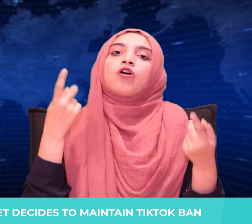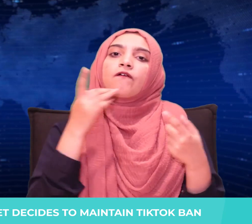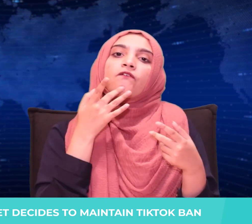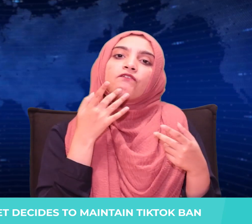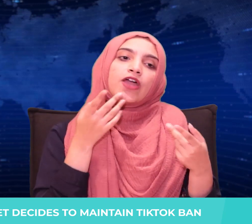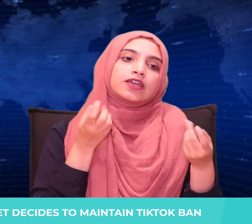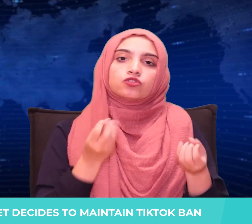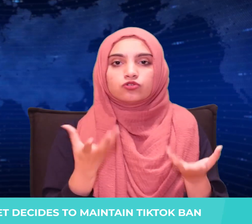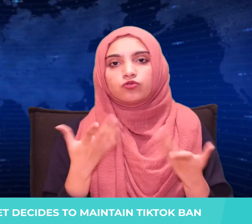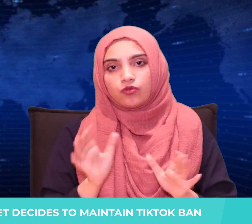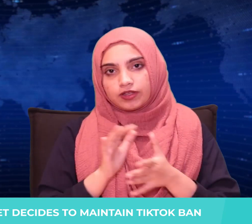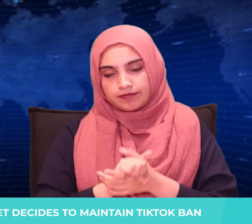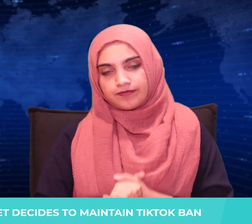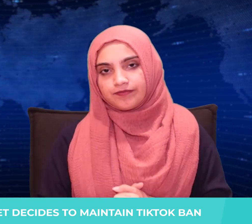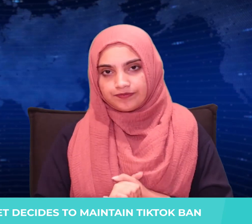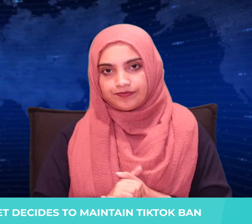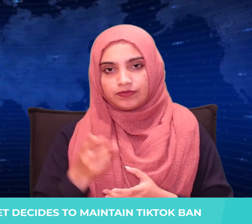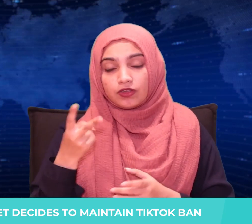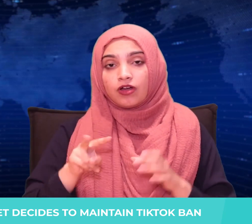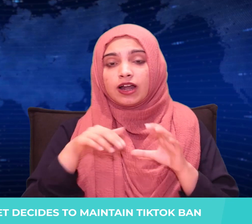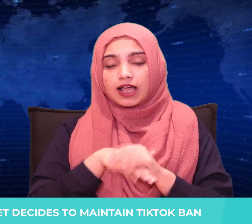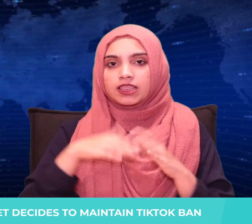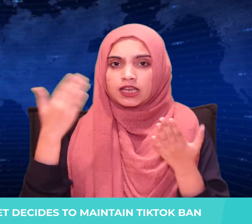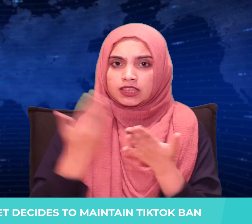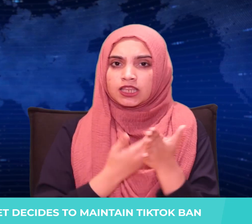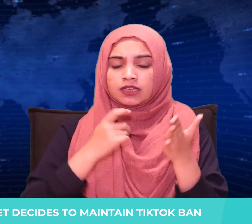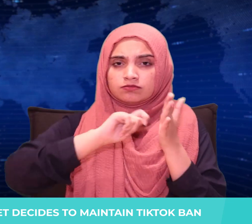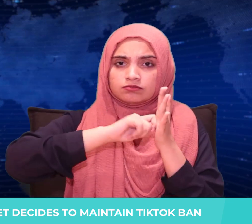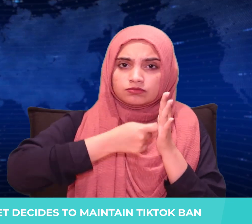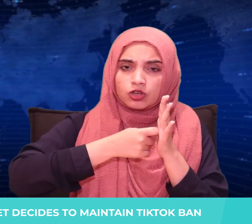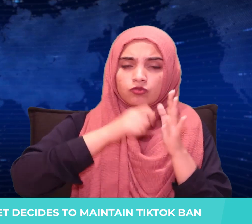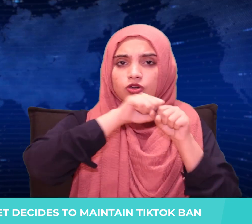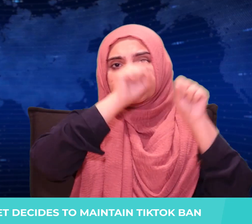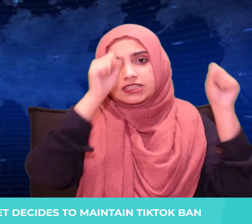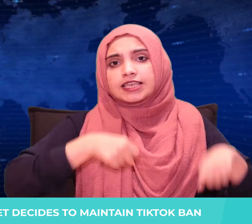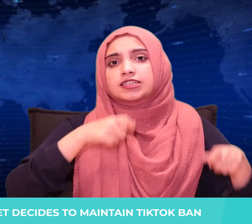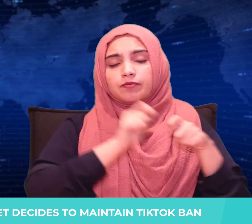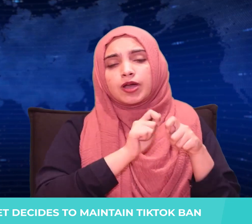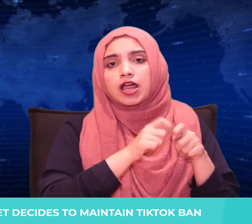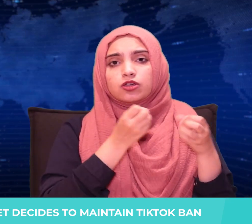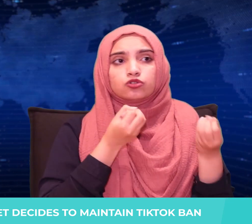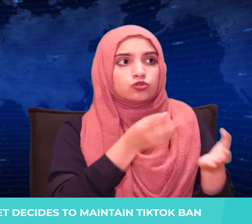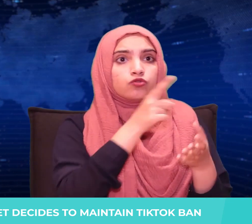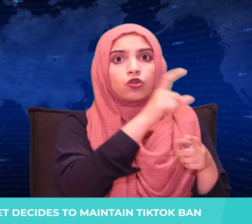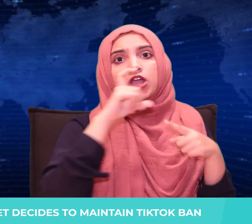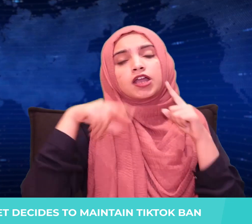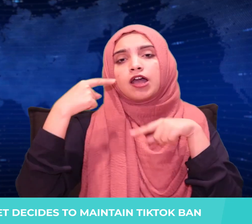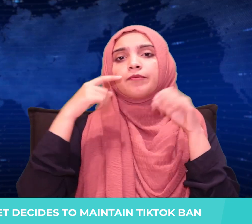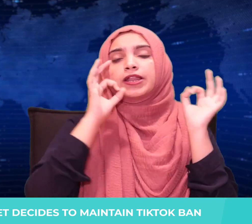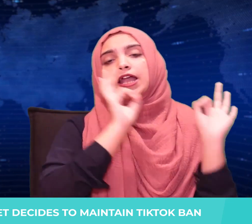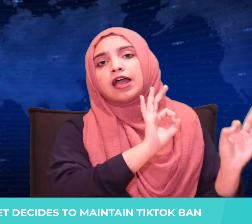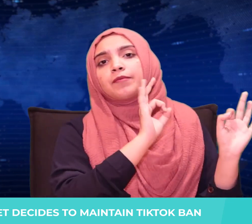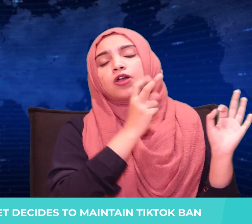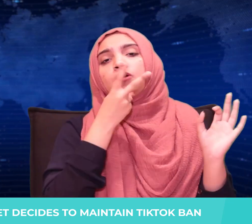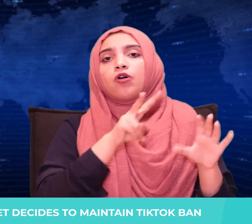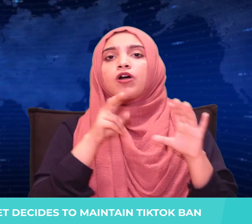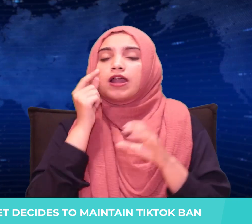implemented a new unlocking system to make it more difficult for its employees working for Fahad to illegally